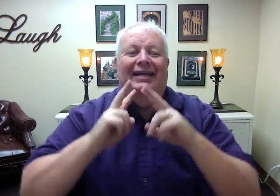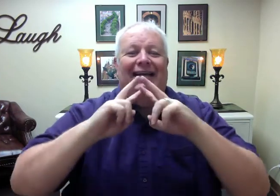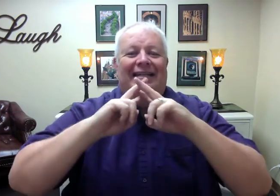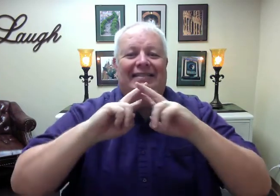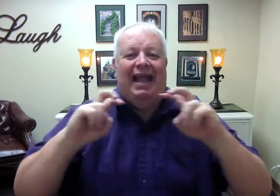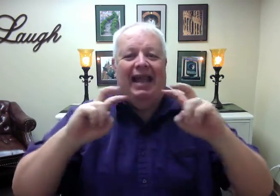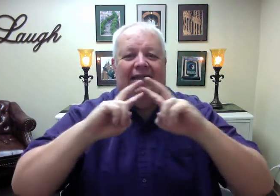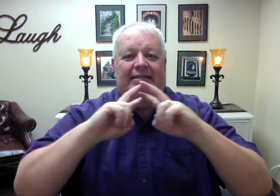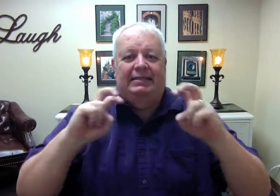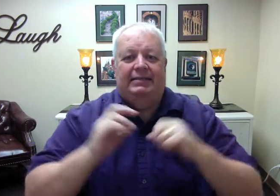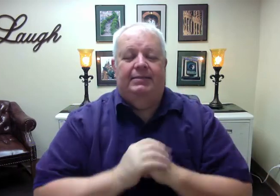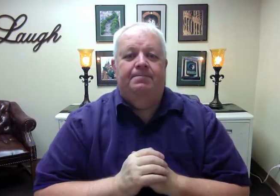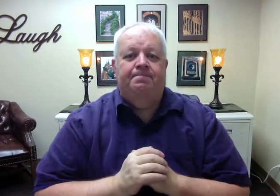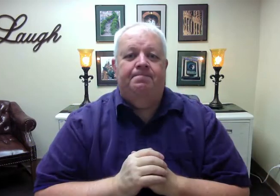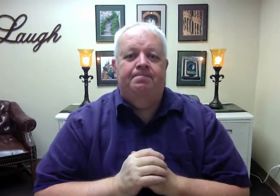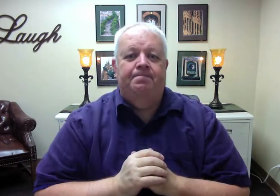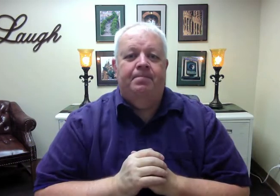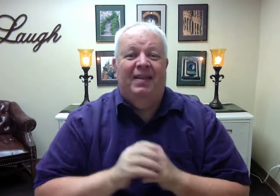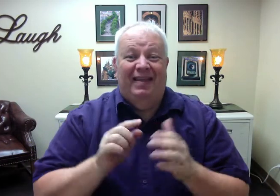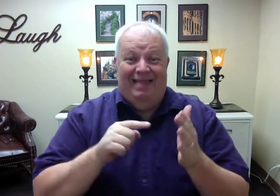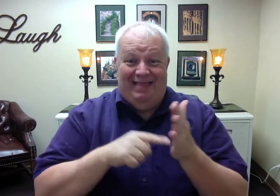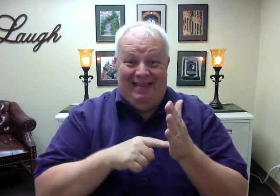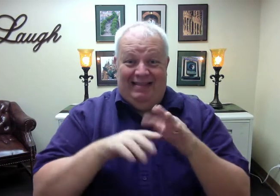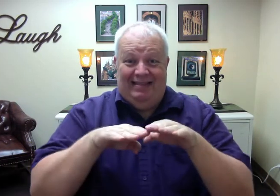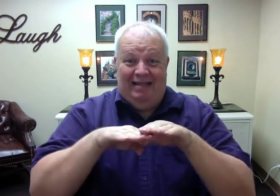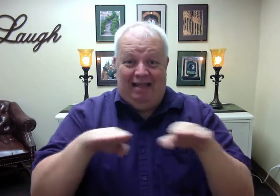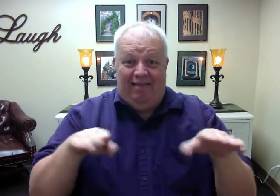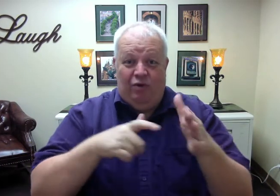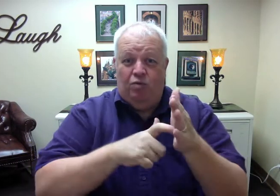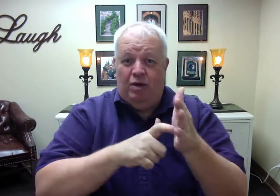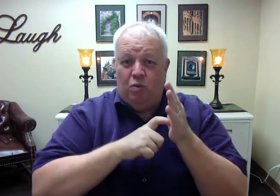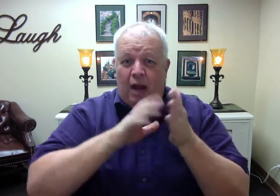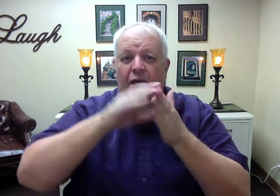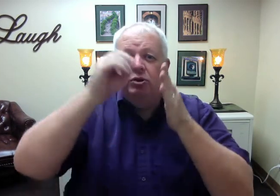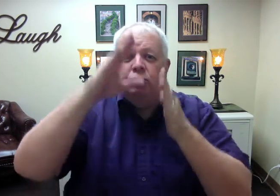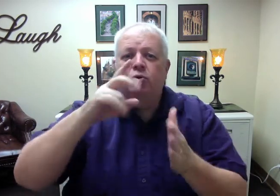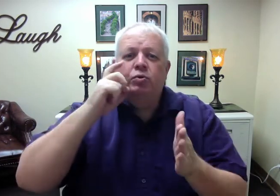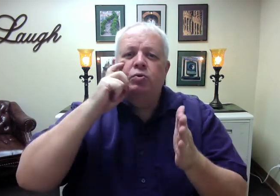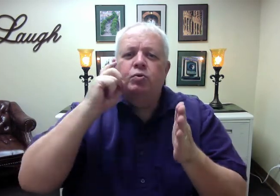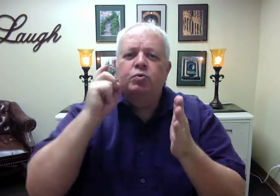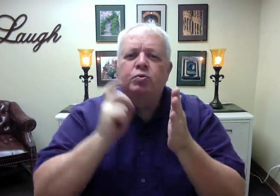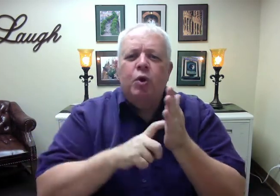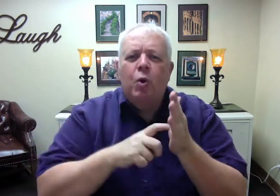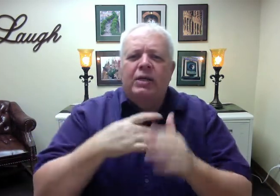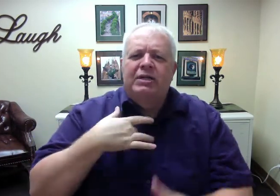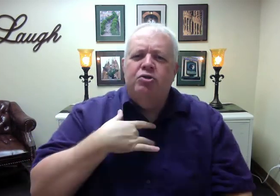requires students to notice patterns or trends.